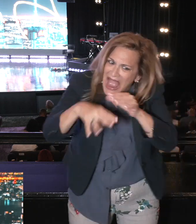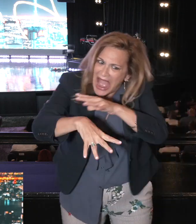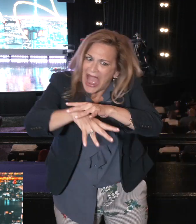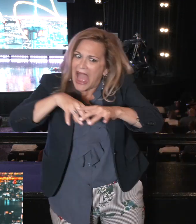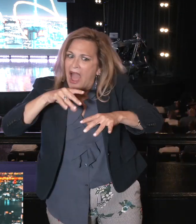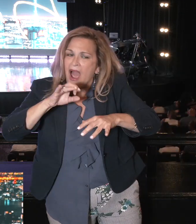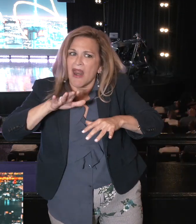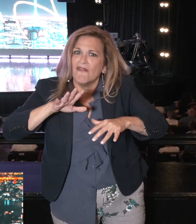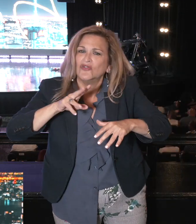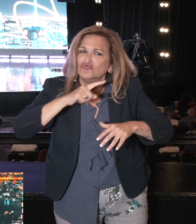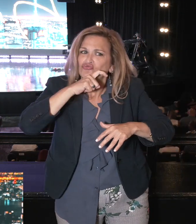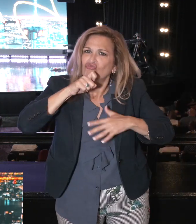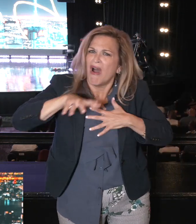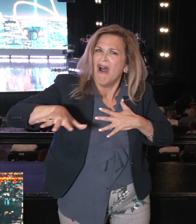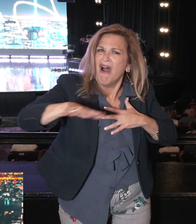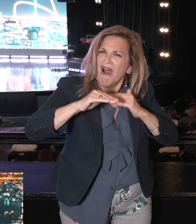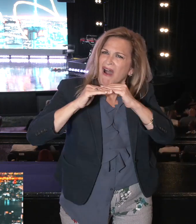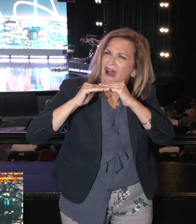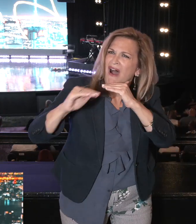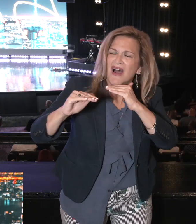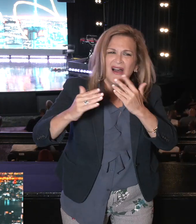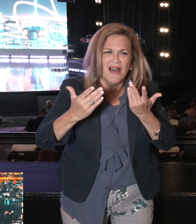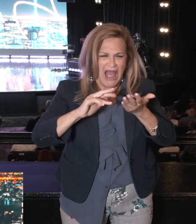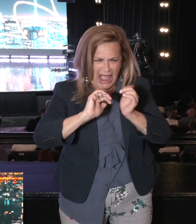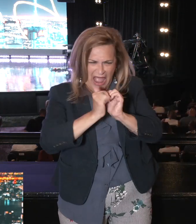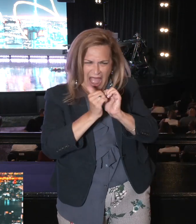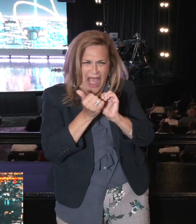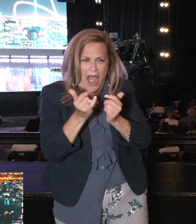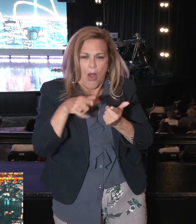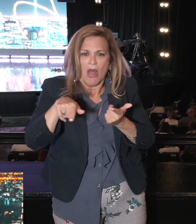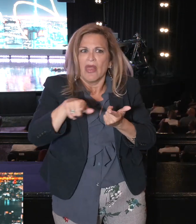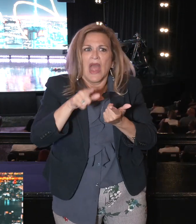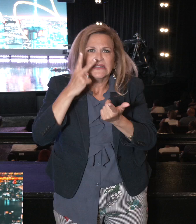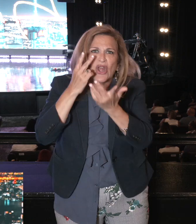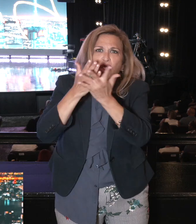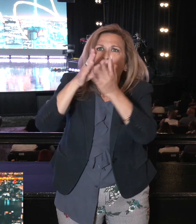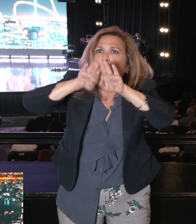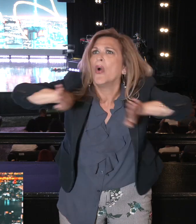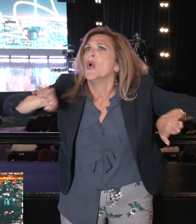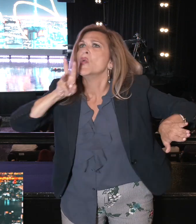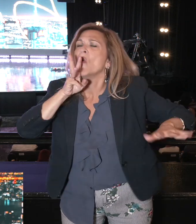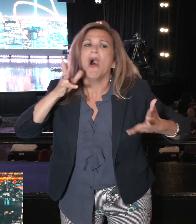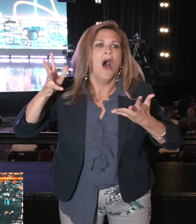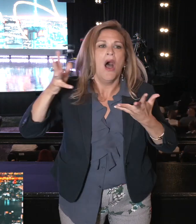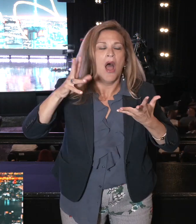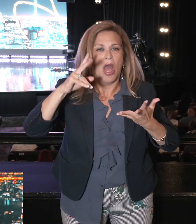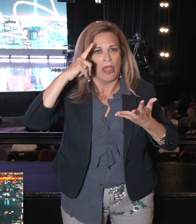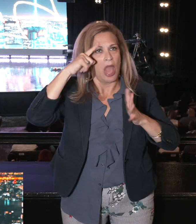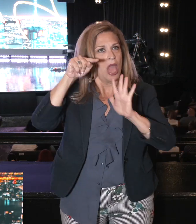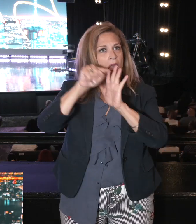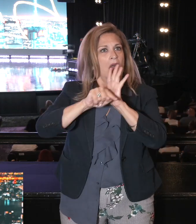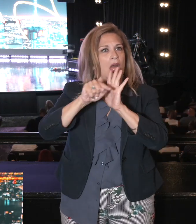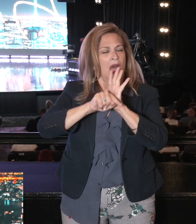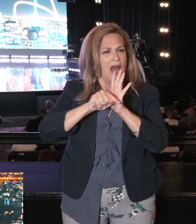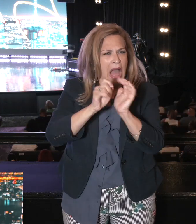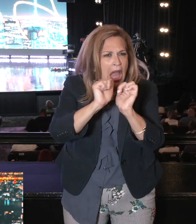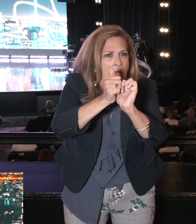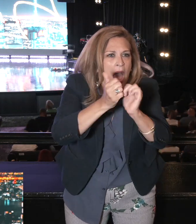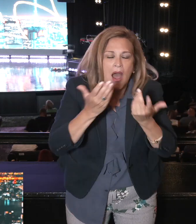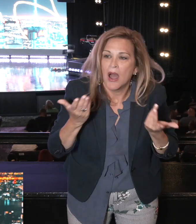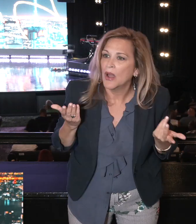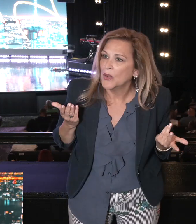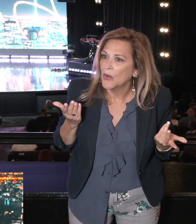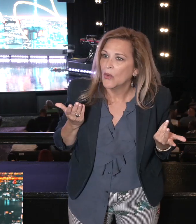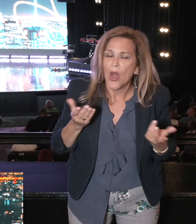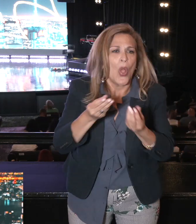Man, our heart is wicked. Who can know it? As a result, God declared that they will not enter the promised land. In fact, they will